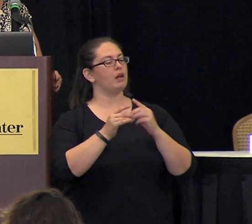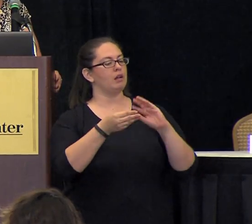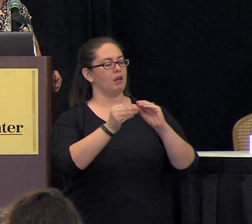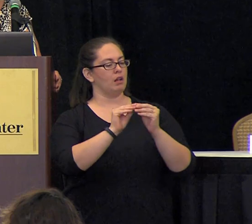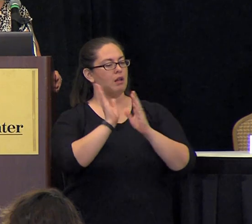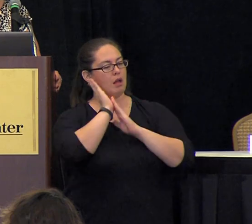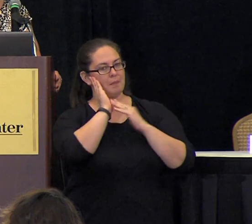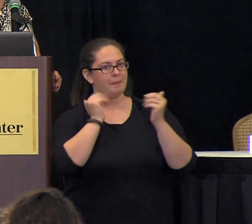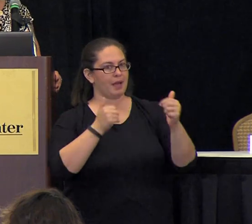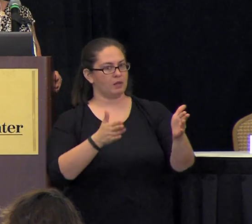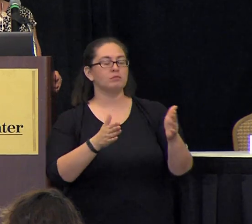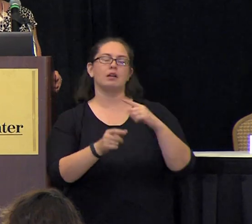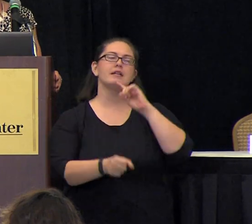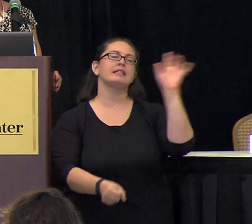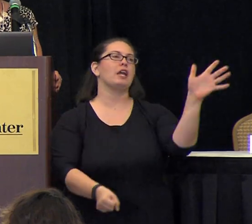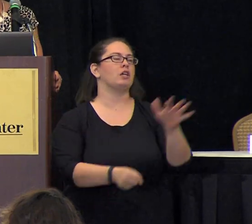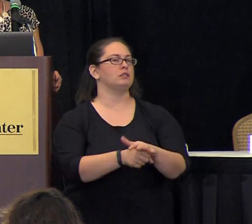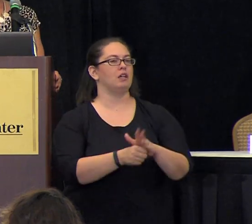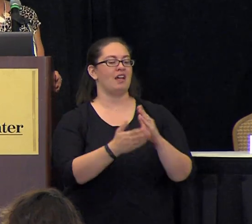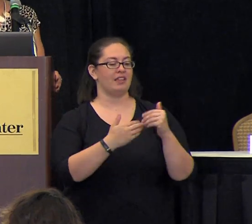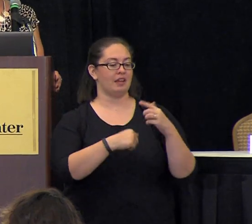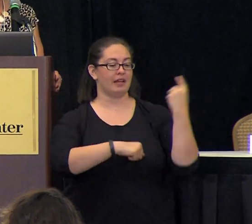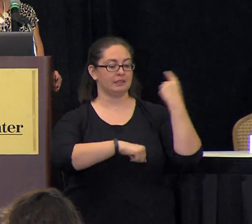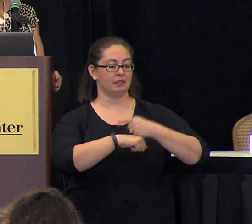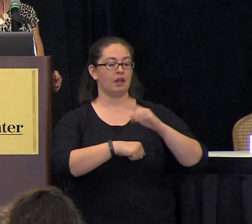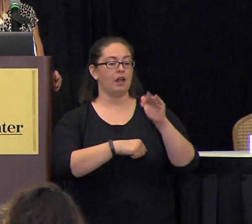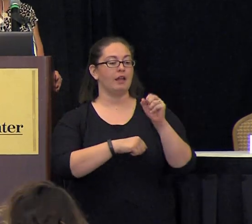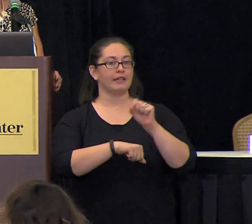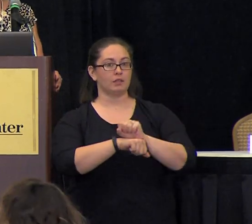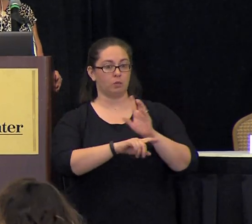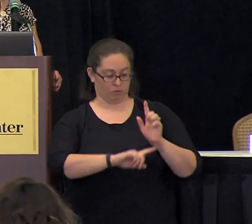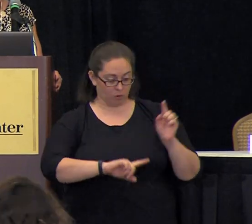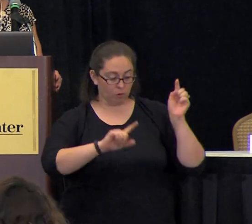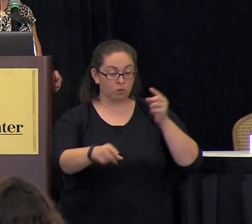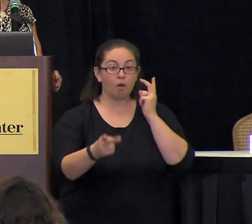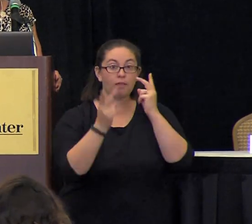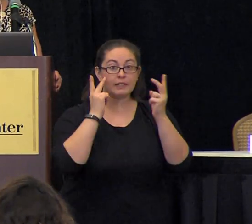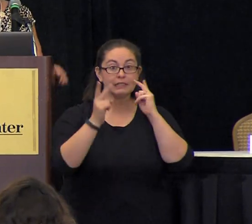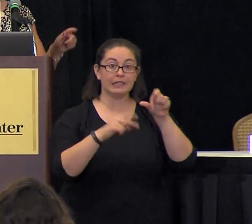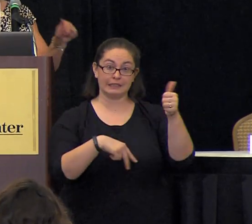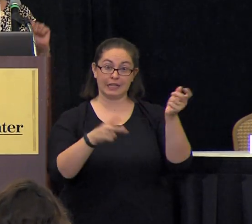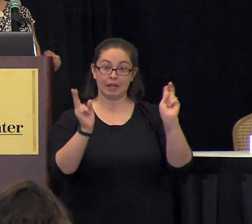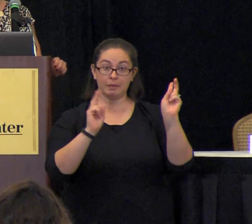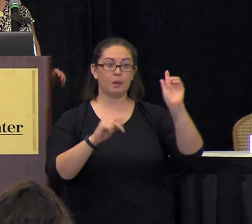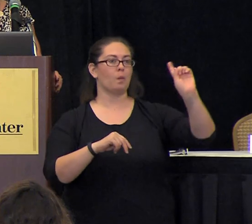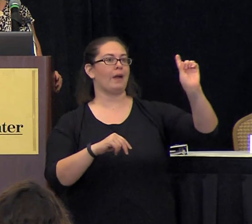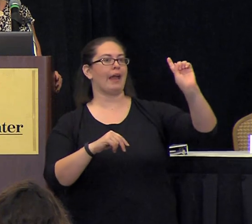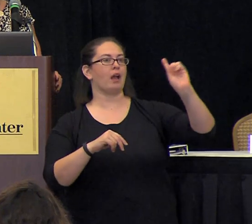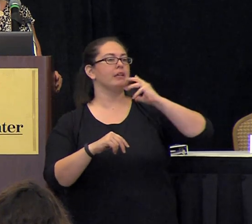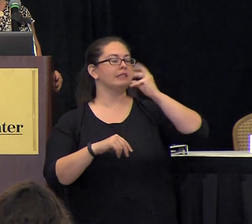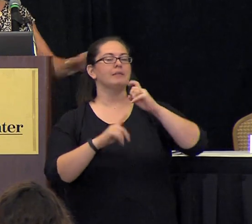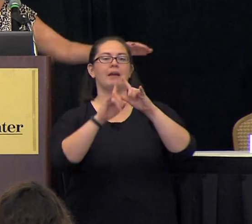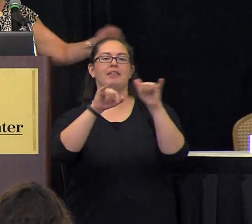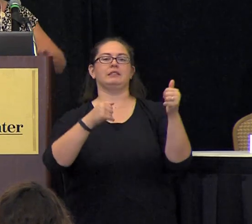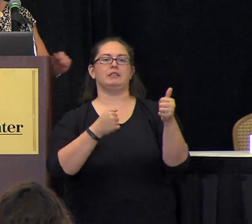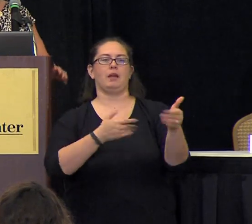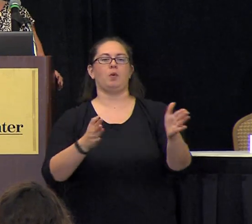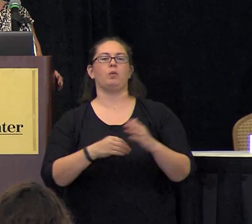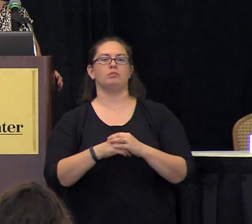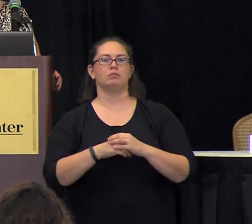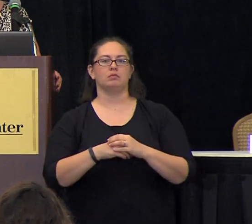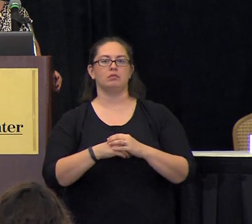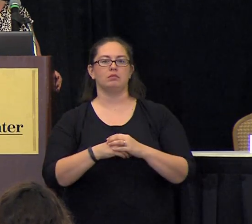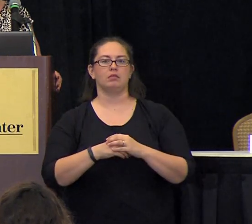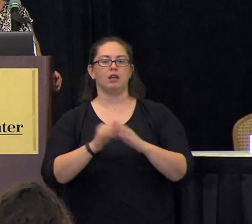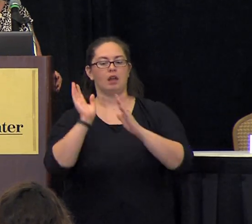i guarantee you the next day when our caseworkers go to visit those 10 people are all sleeping in the same room they've moved the